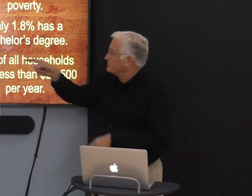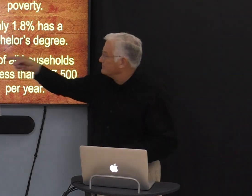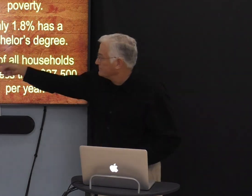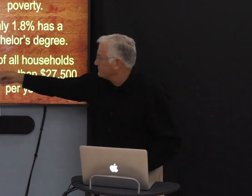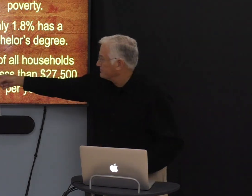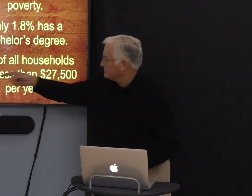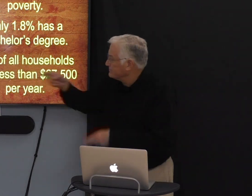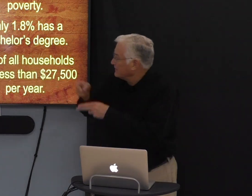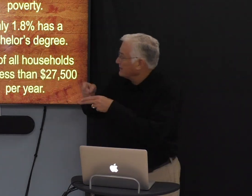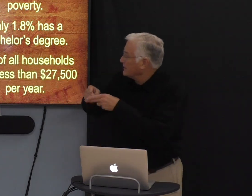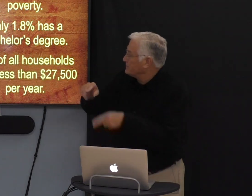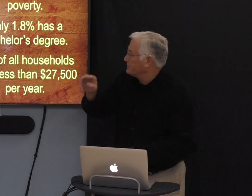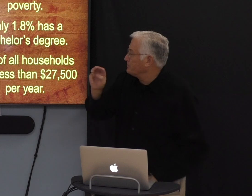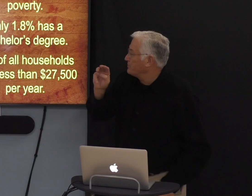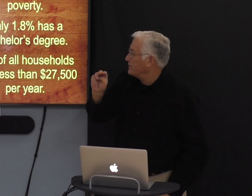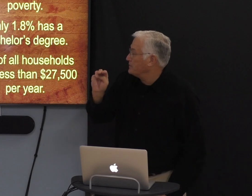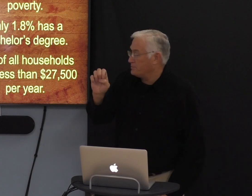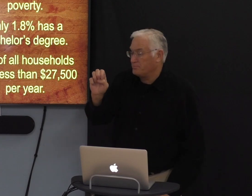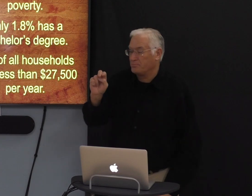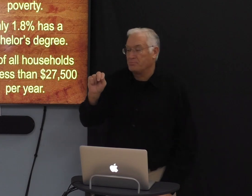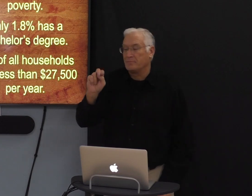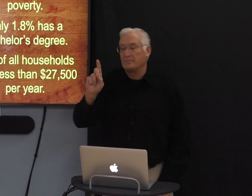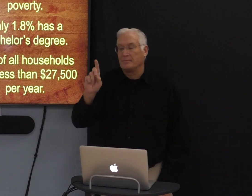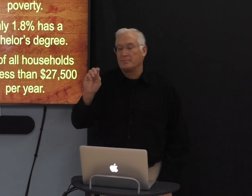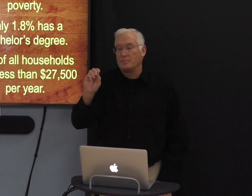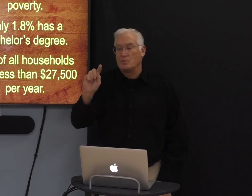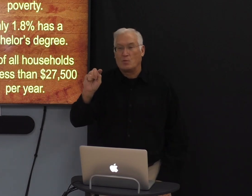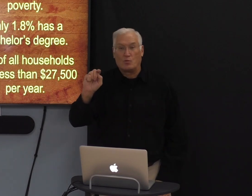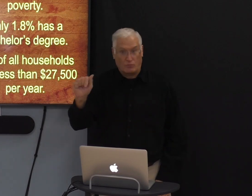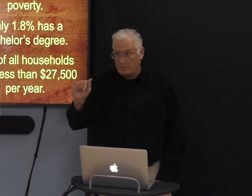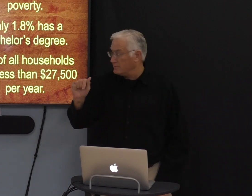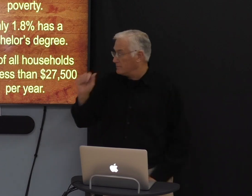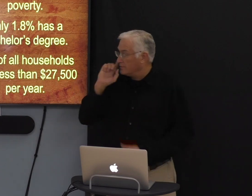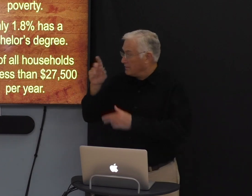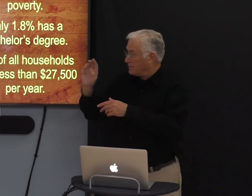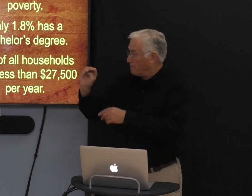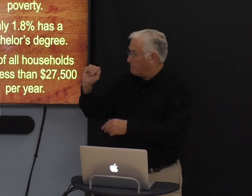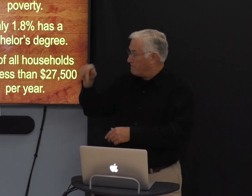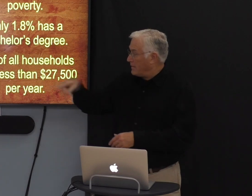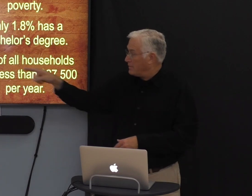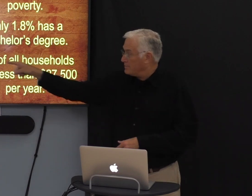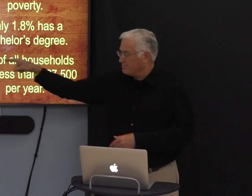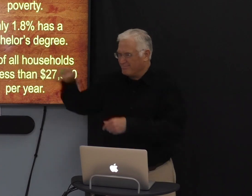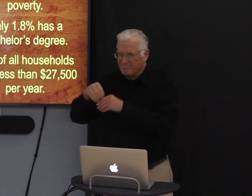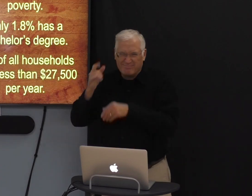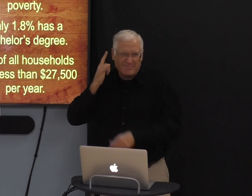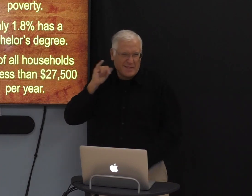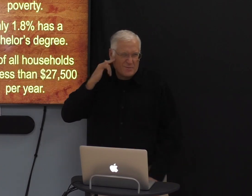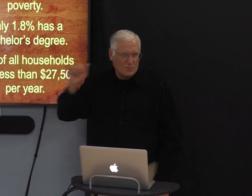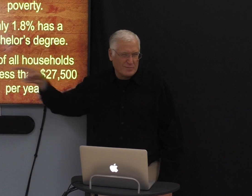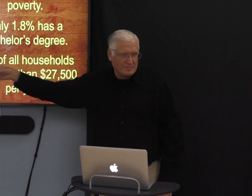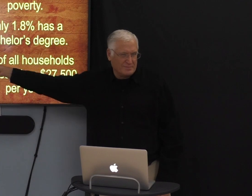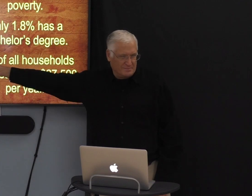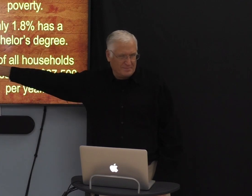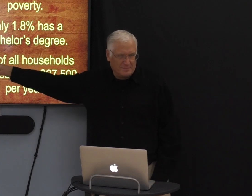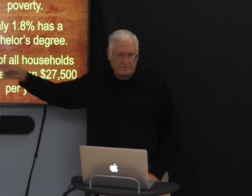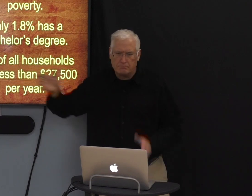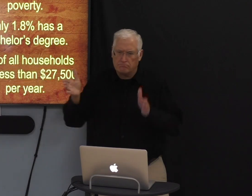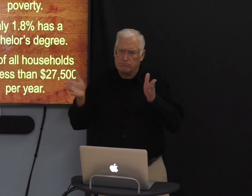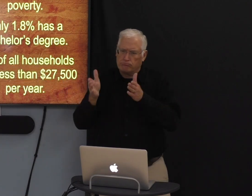And I found this town of Mendota. It's on the map. It's in California.